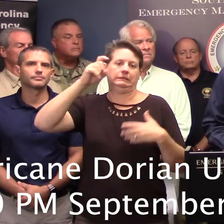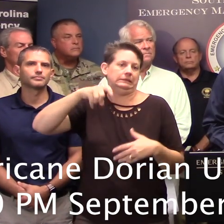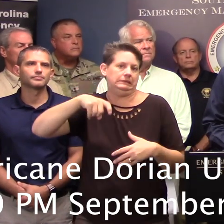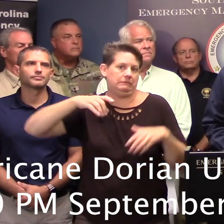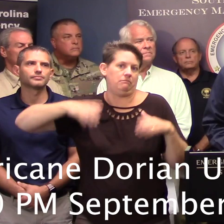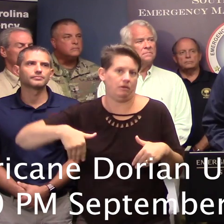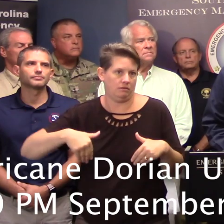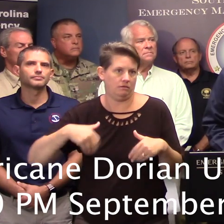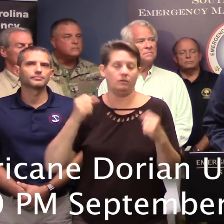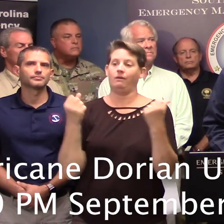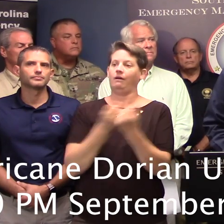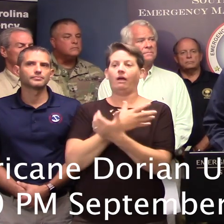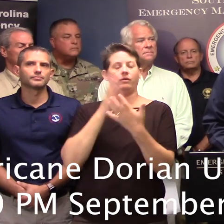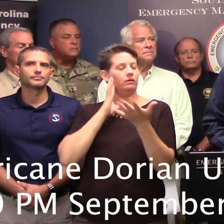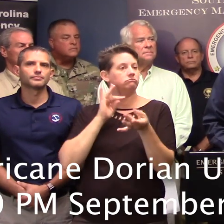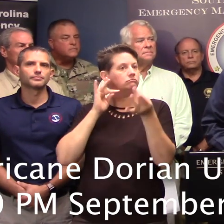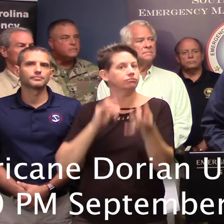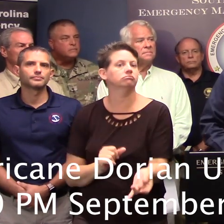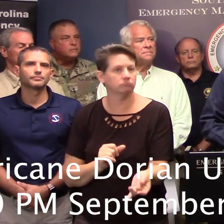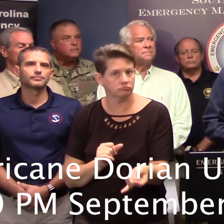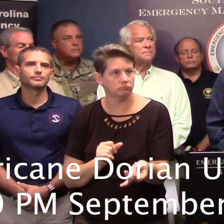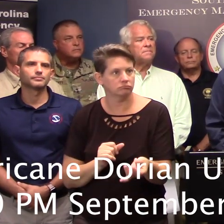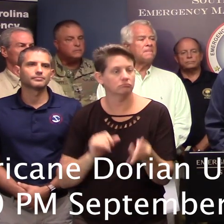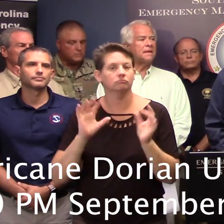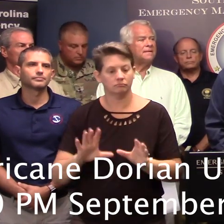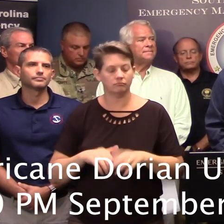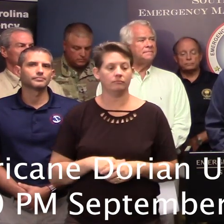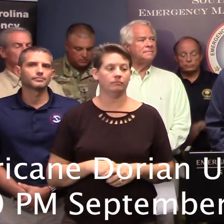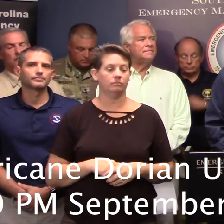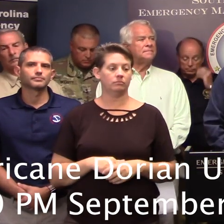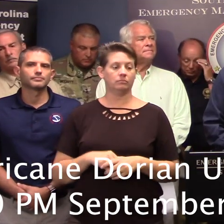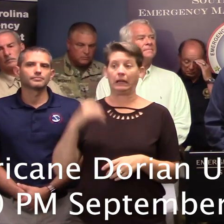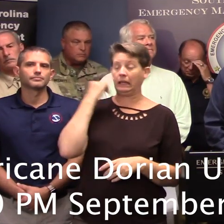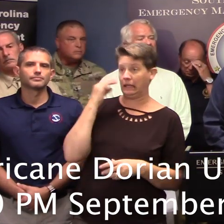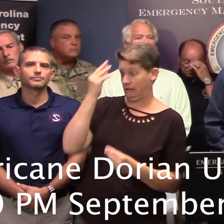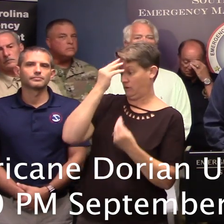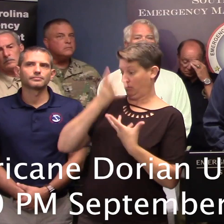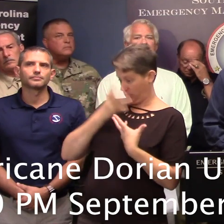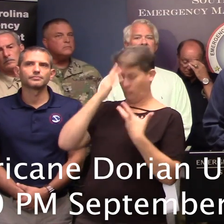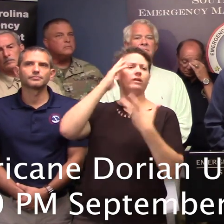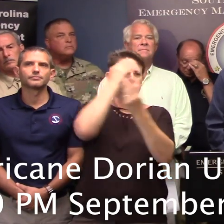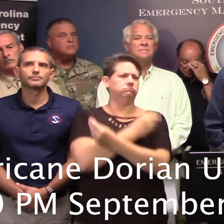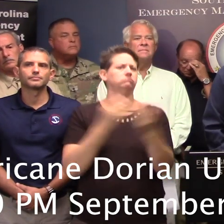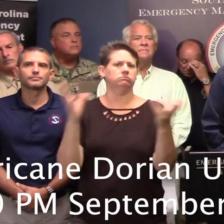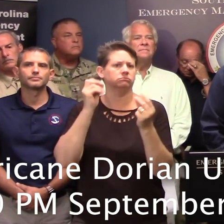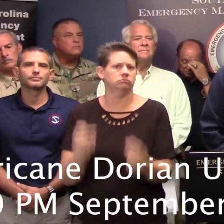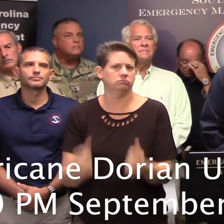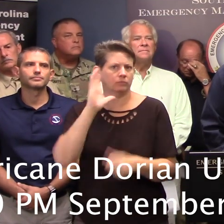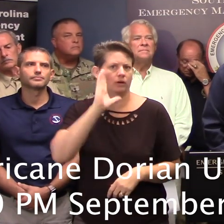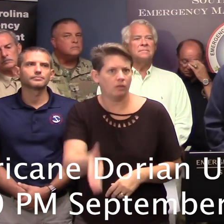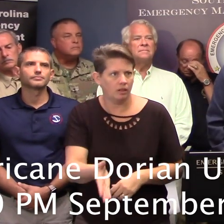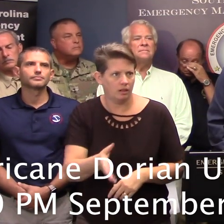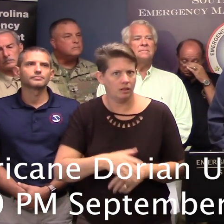everything is running smoothly. As soon as we have information, we will give it to you. And I say again,